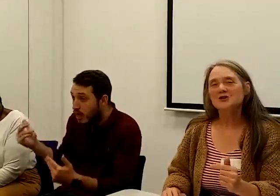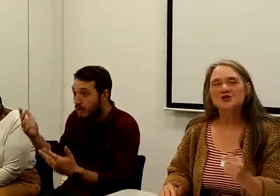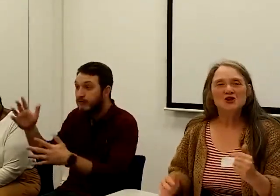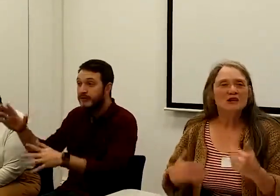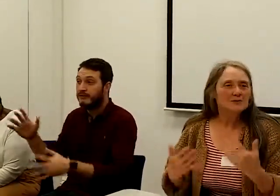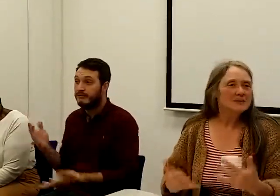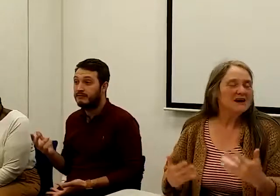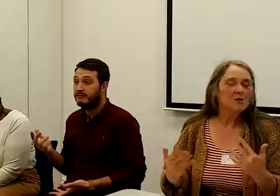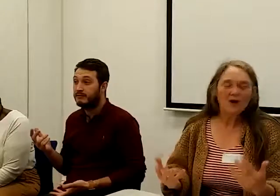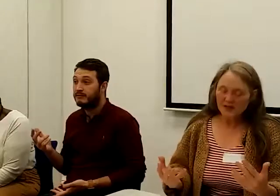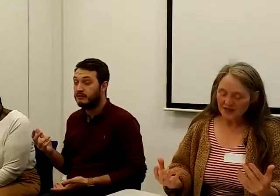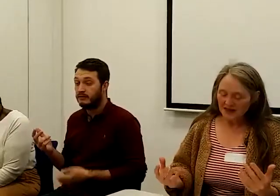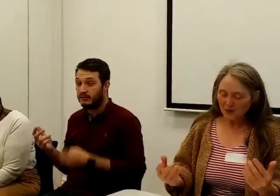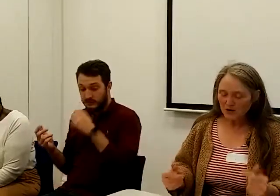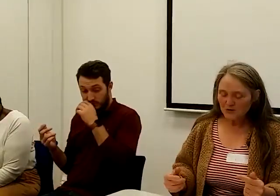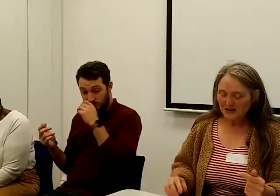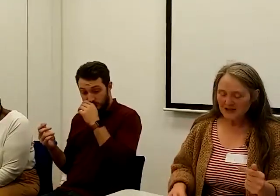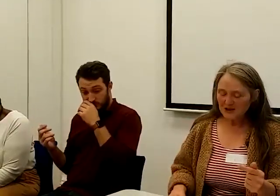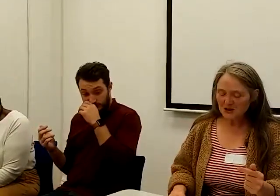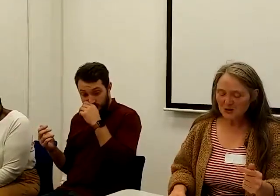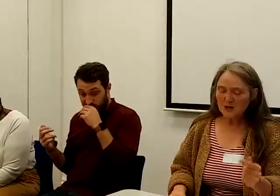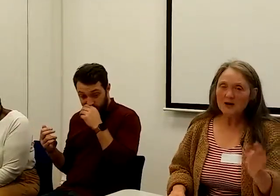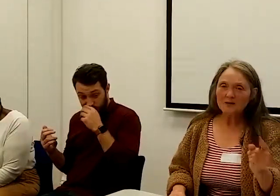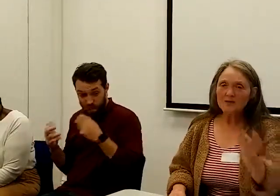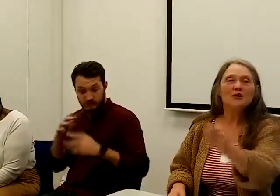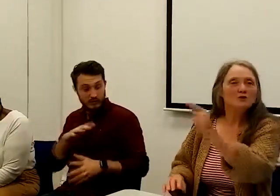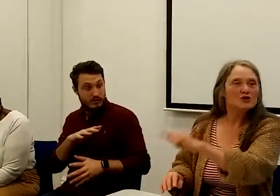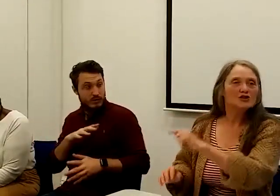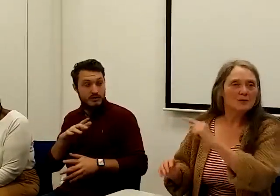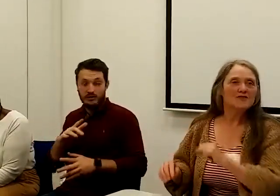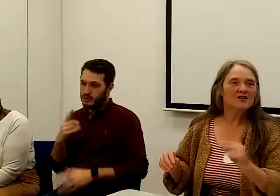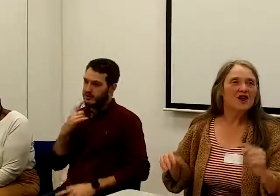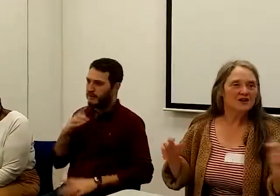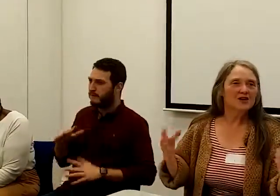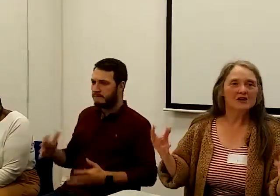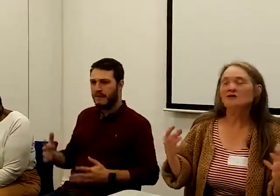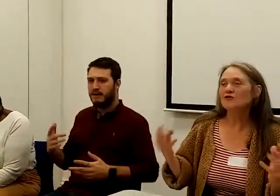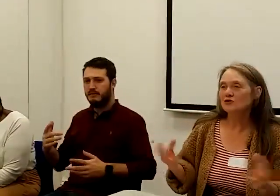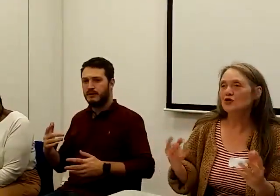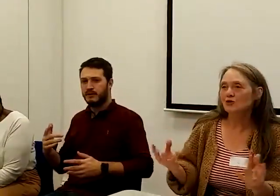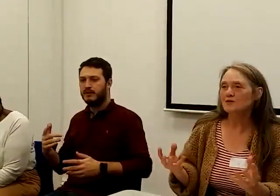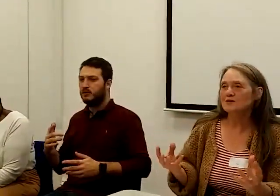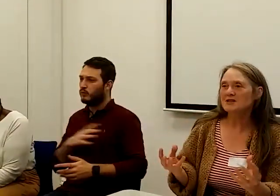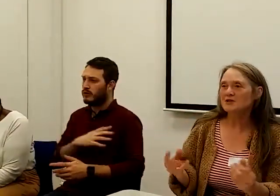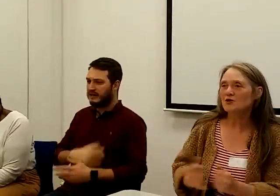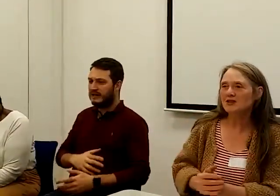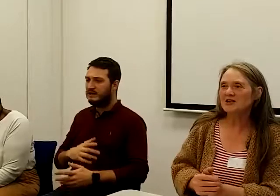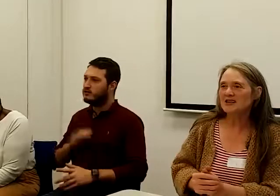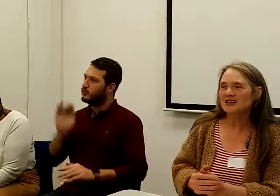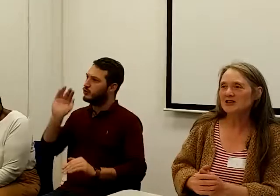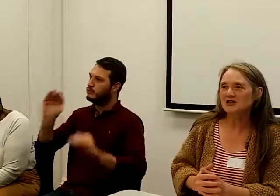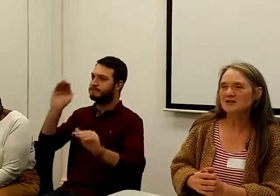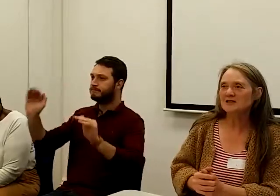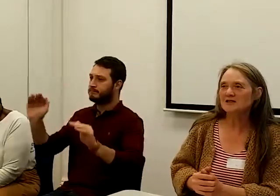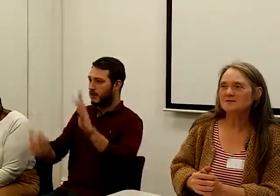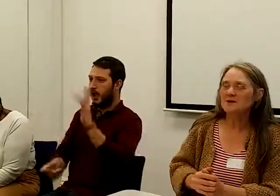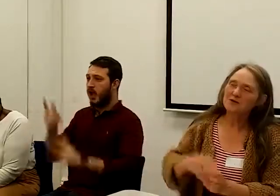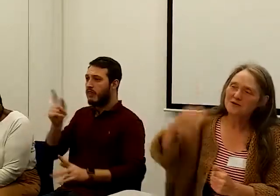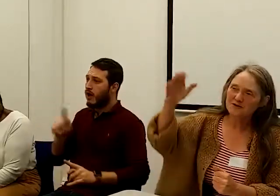So it strikes me that one thing would be to approach some of the other groups and organisations, both